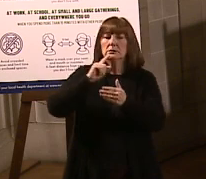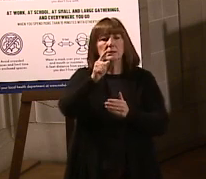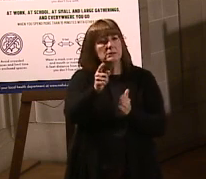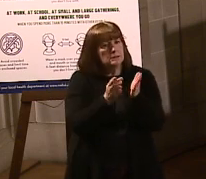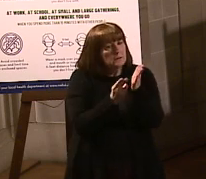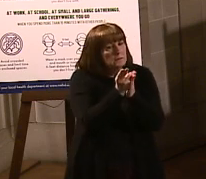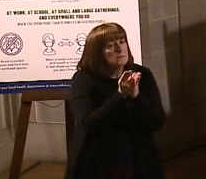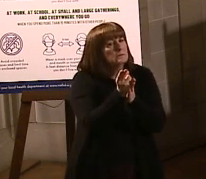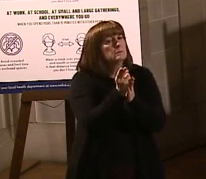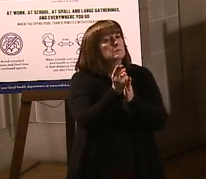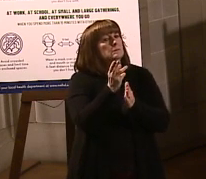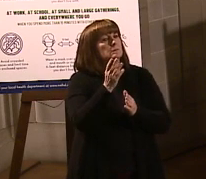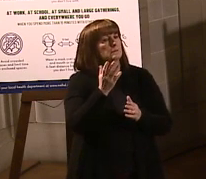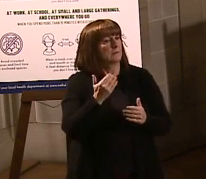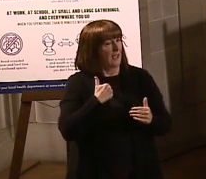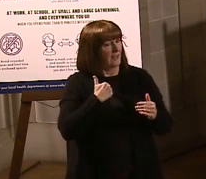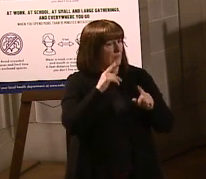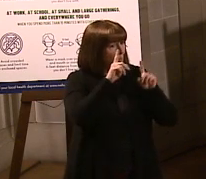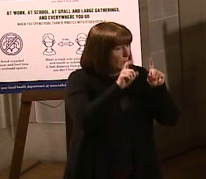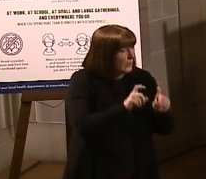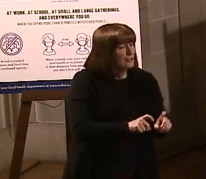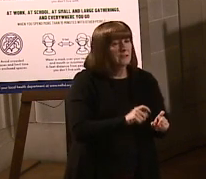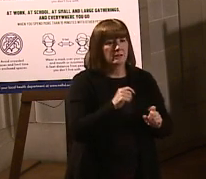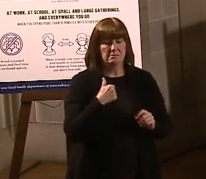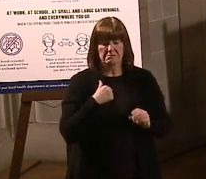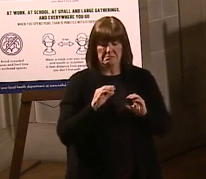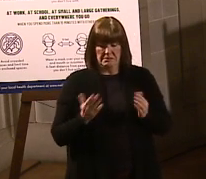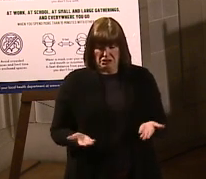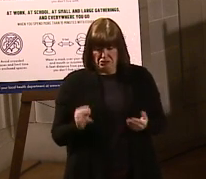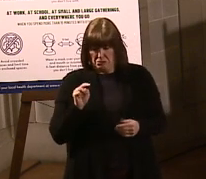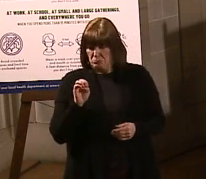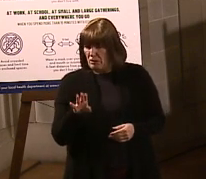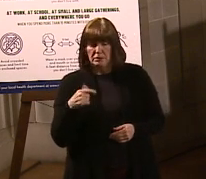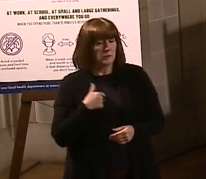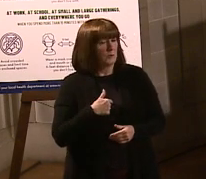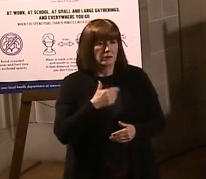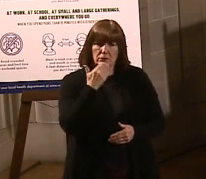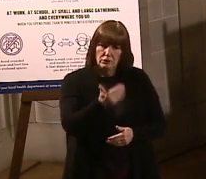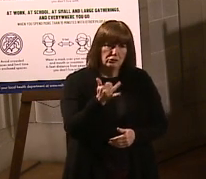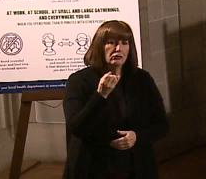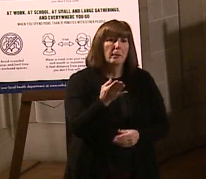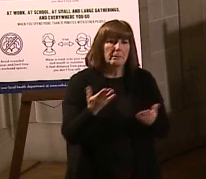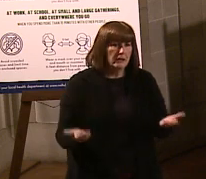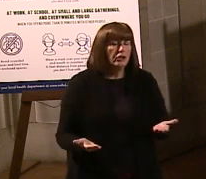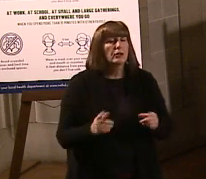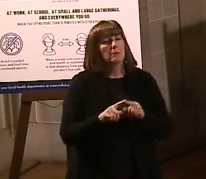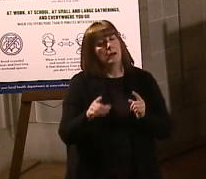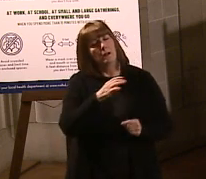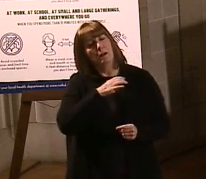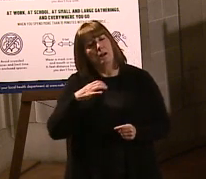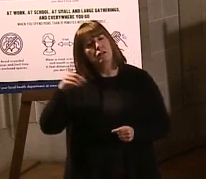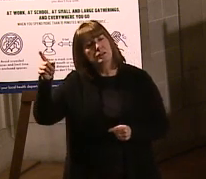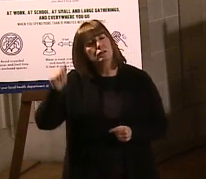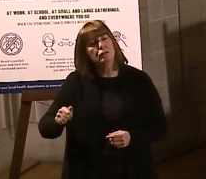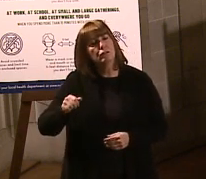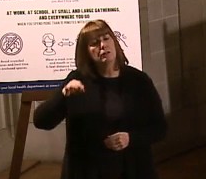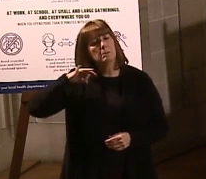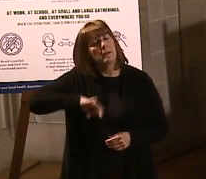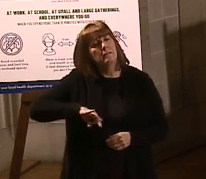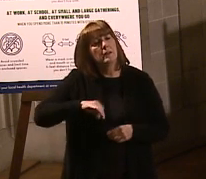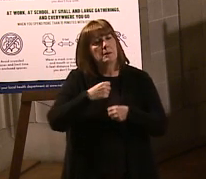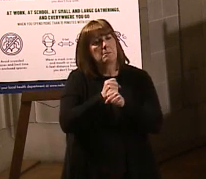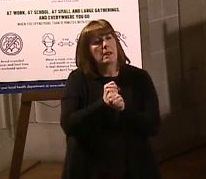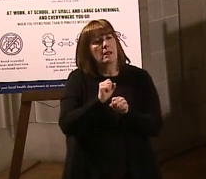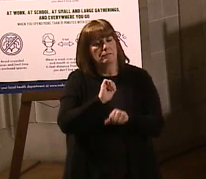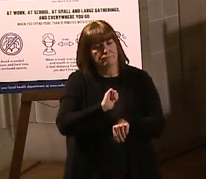voting process. I don't have any questions about our process here in Nebraska. We did a very good job here. But I think Congress could benefit from creating a